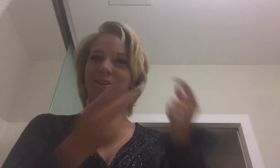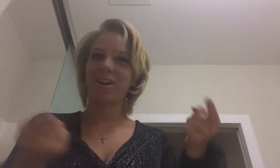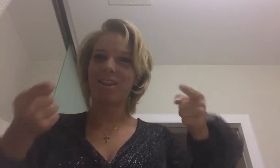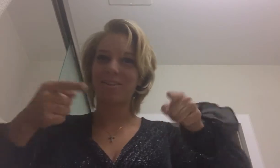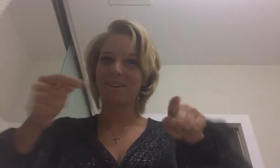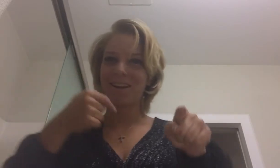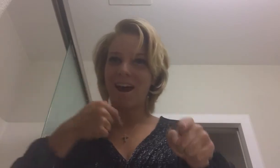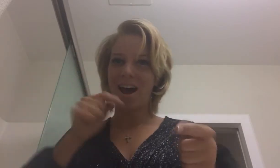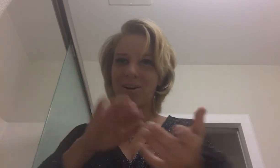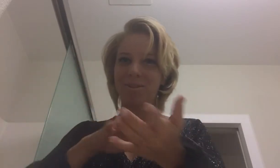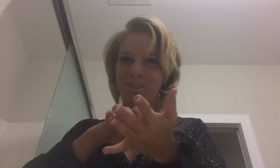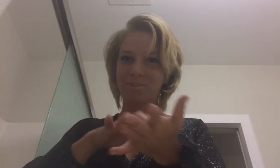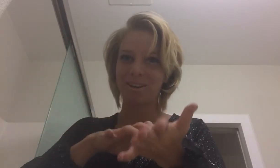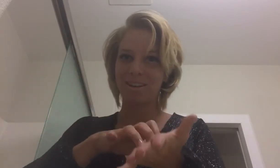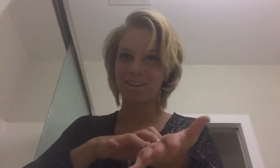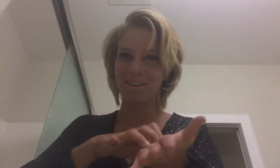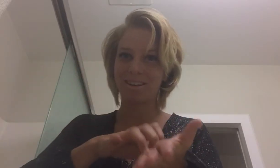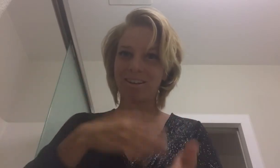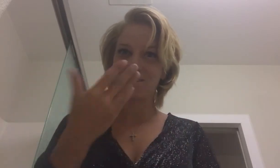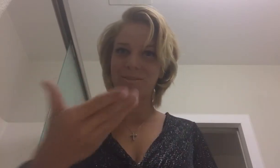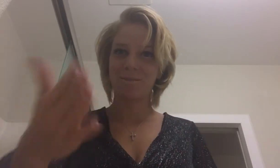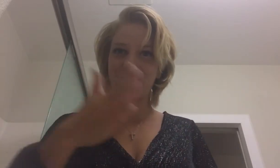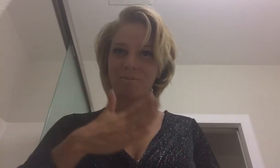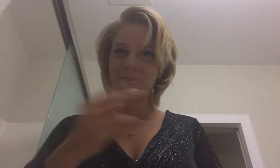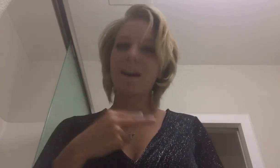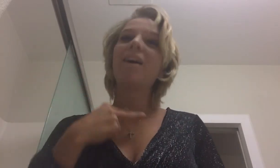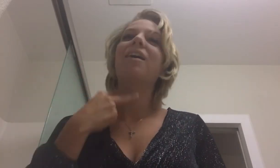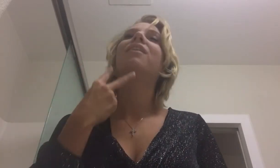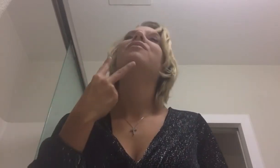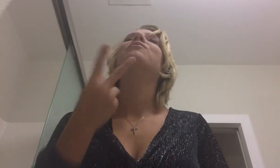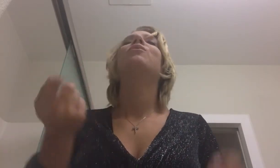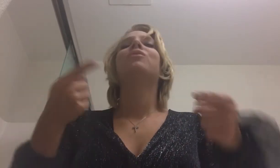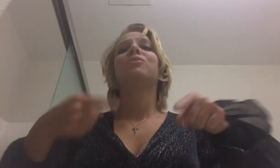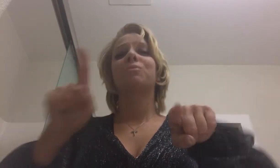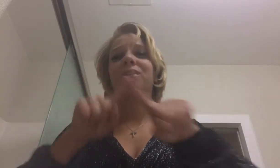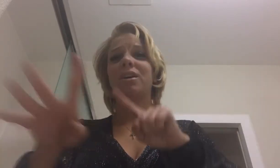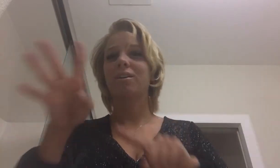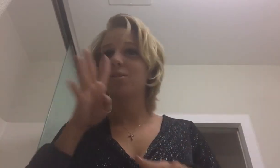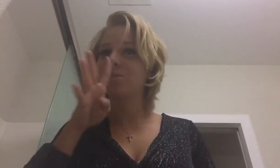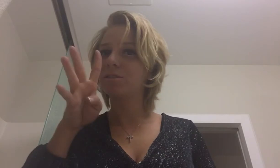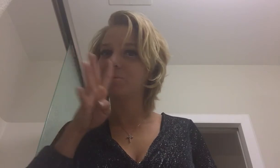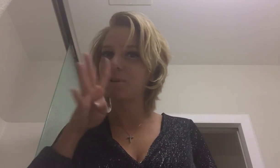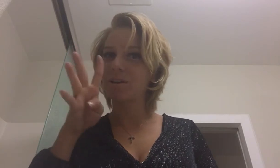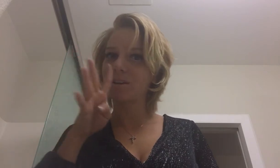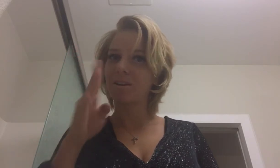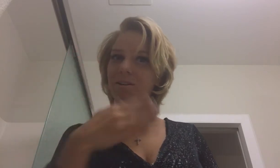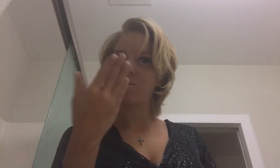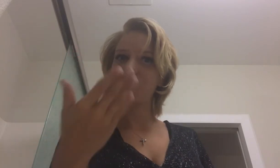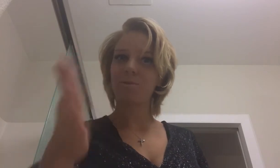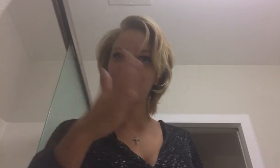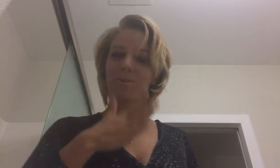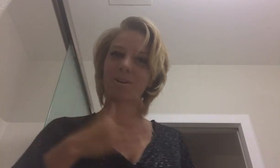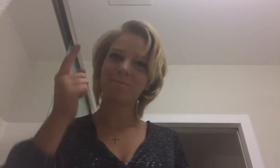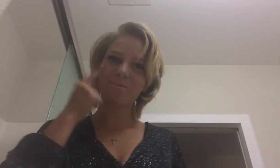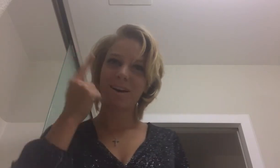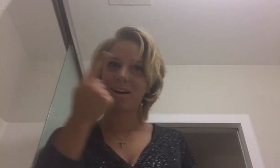when I was weak. You were my voice when I couldn't speak. You were my